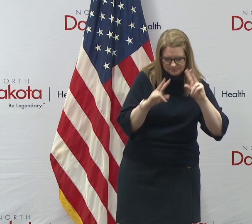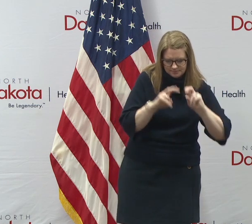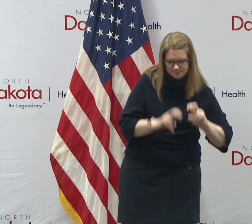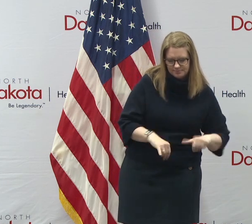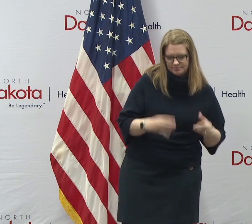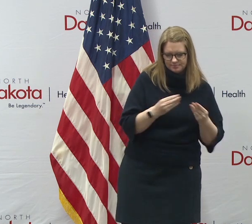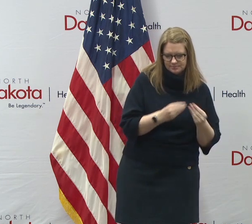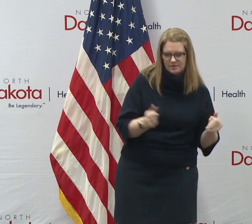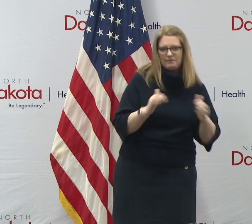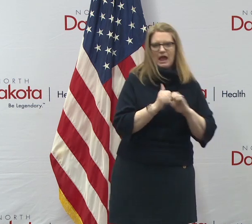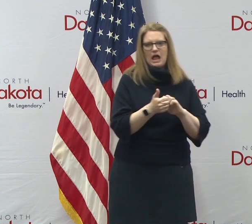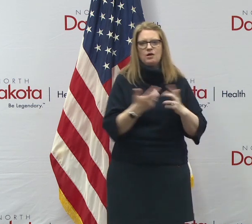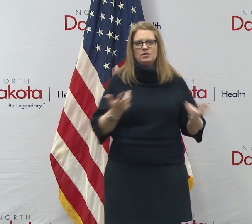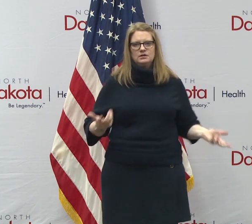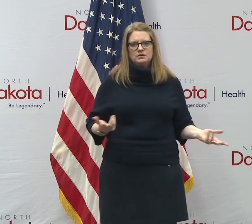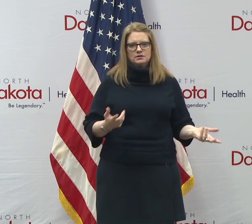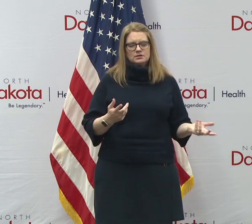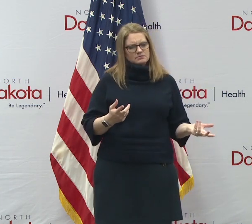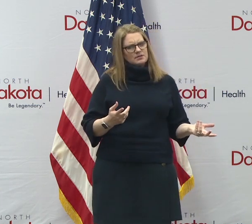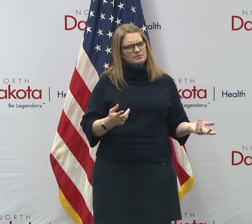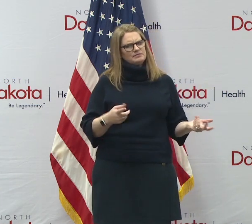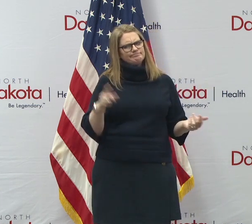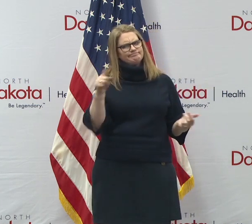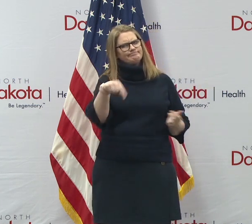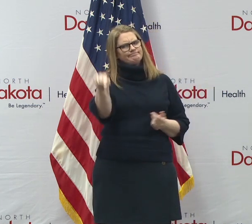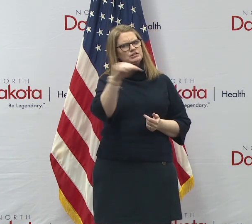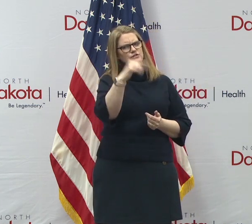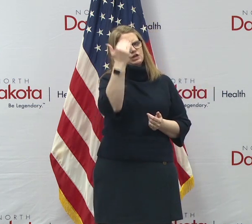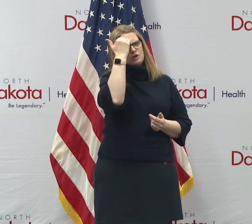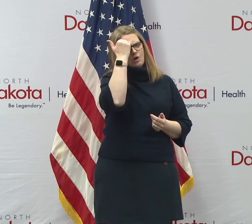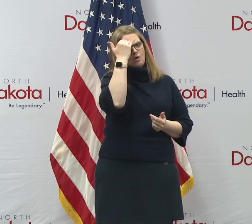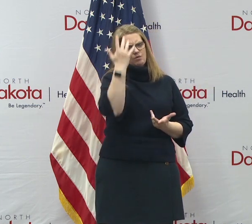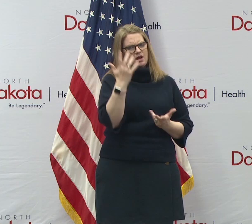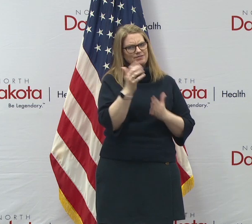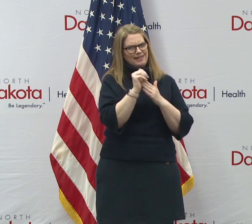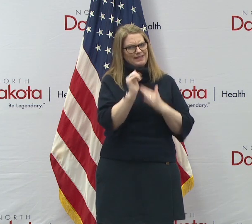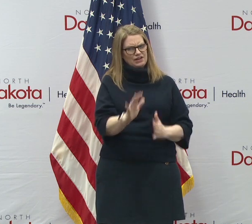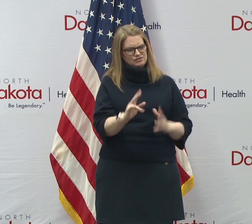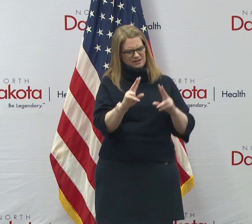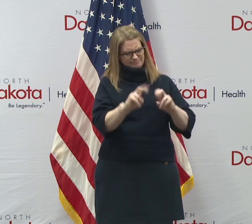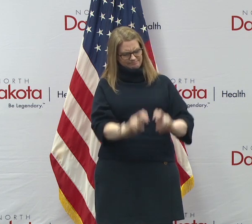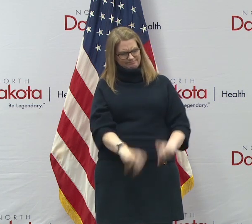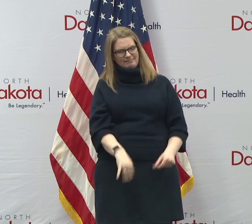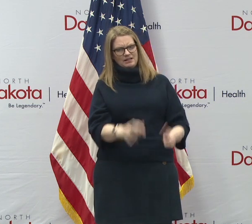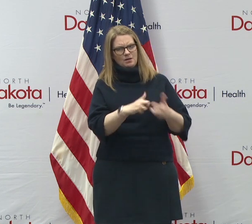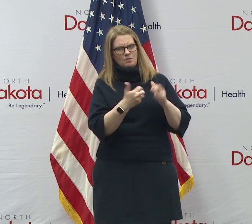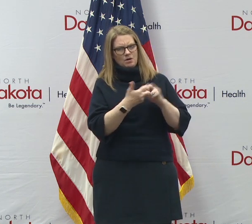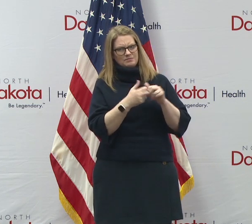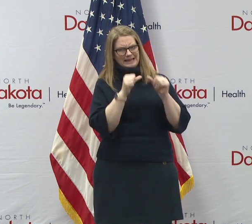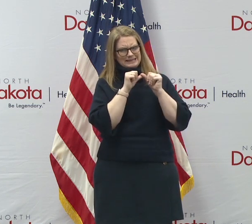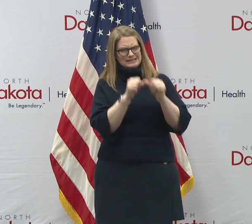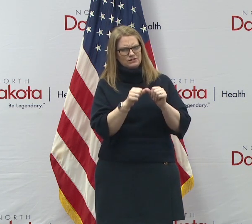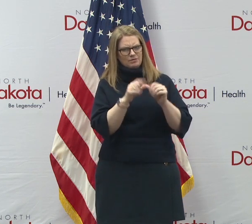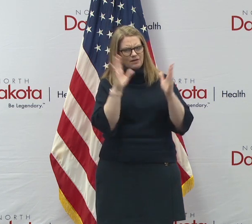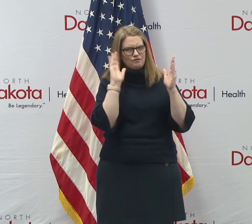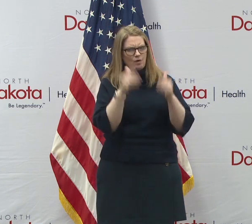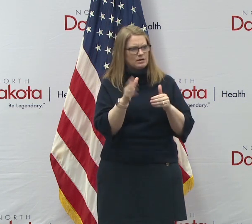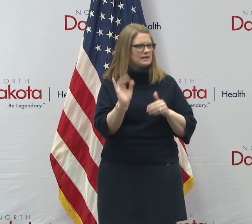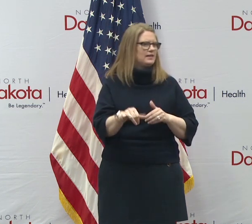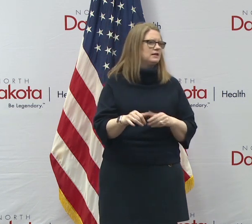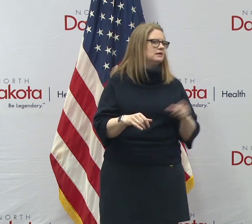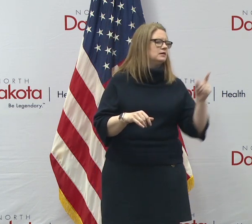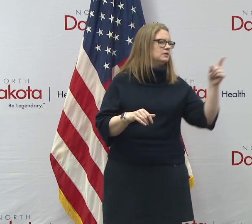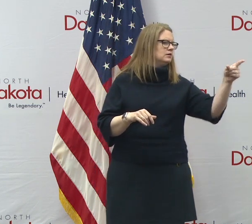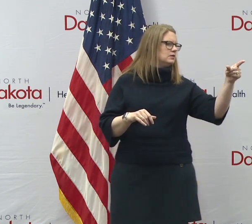people, so it shouldn't be a mystery. People should know, uh, how their leaders are thinking about the problem and we'll continue to focus on transparency. I'm sorry,